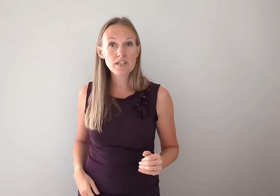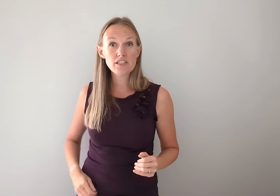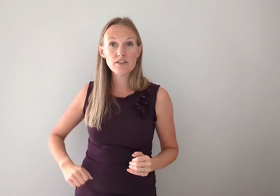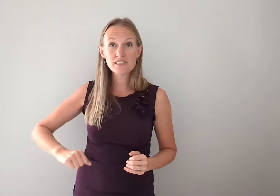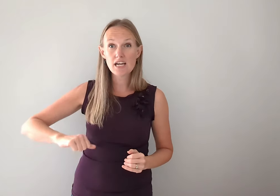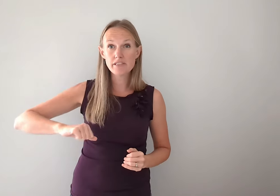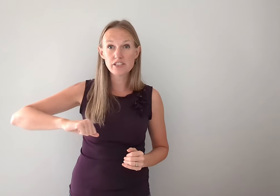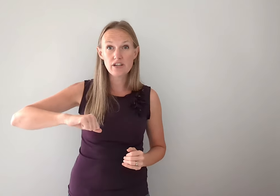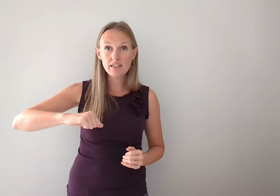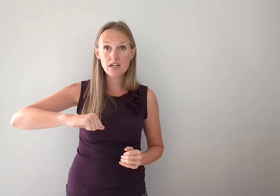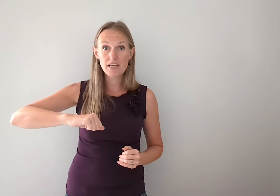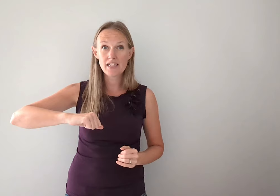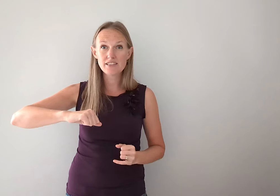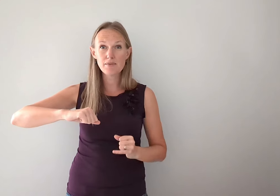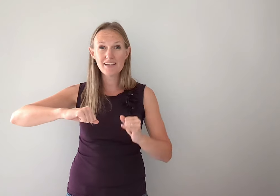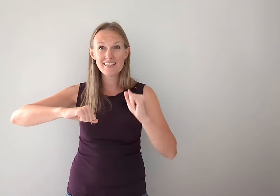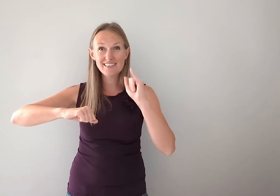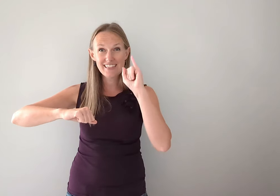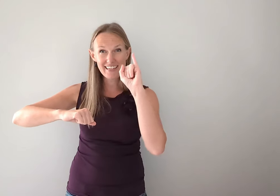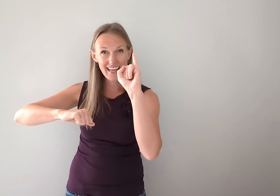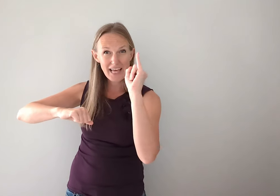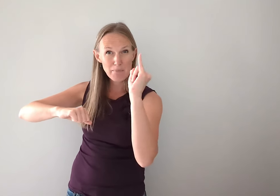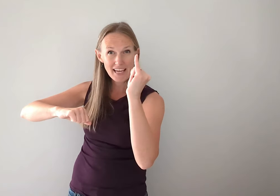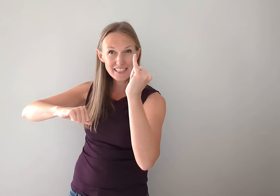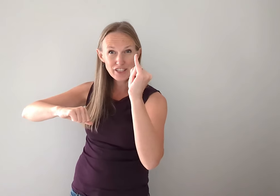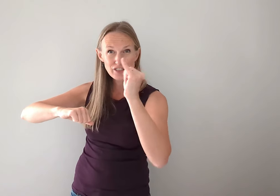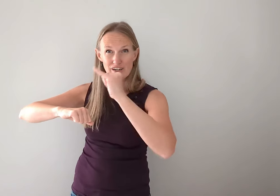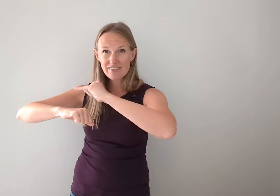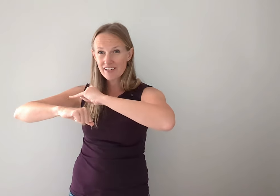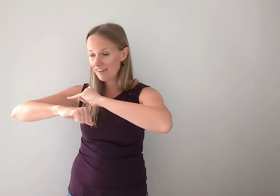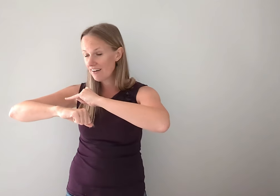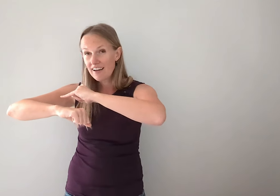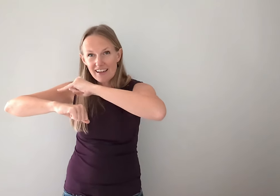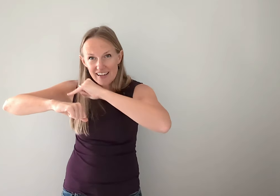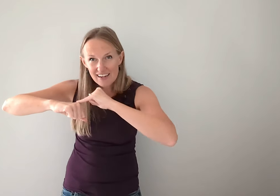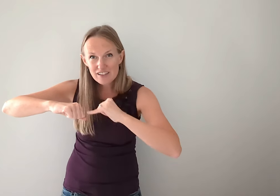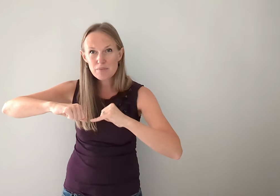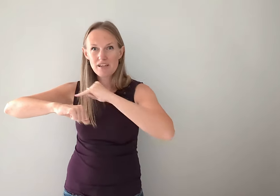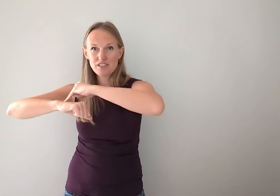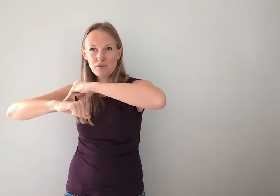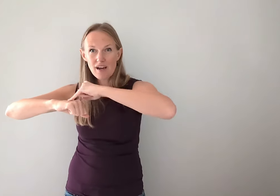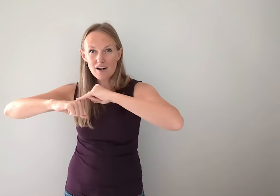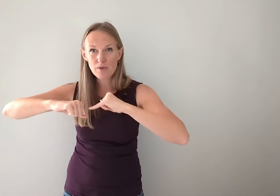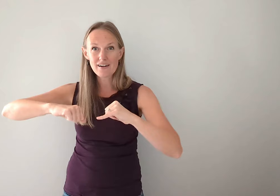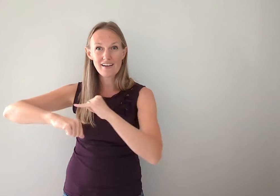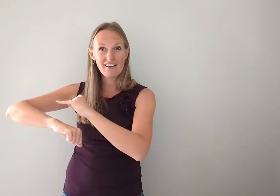we're going to do this time is your non-dominant hand is going to be like this. And again, that painting or drawing finger. Okay. You're going to be doing artwork. Okay.